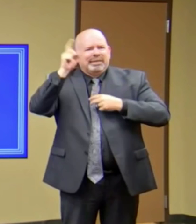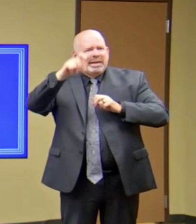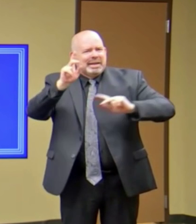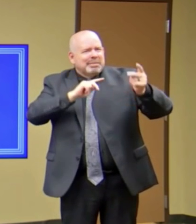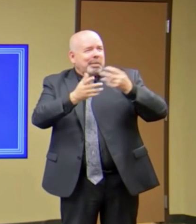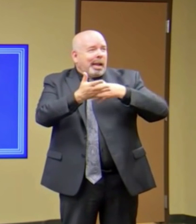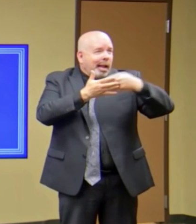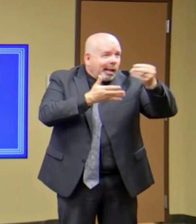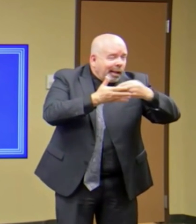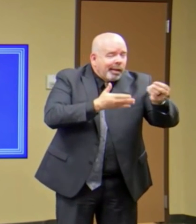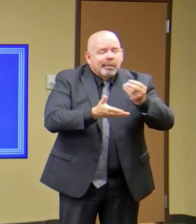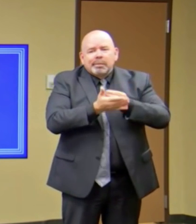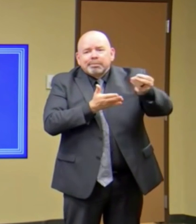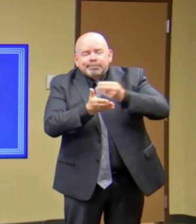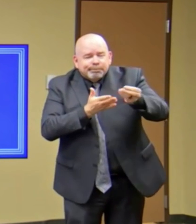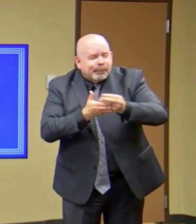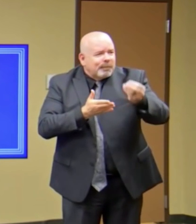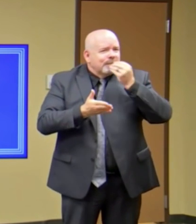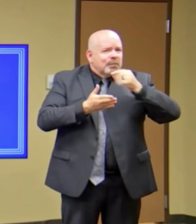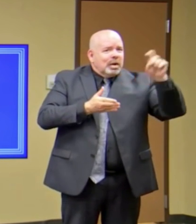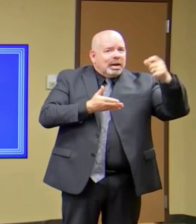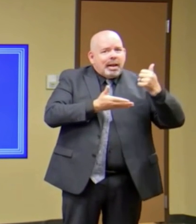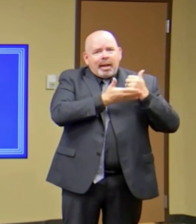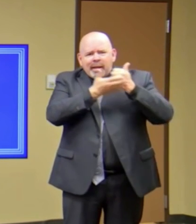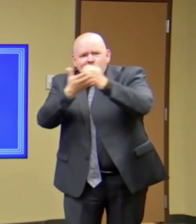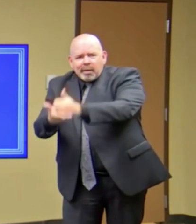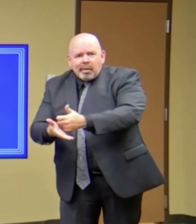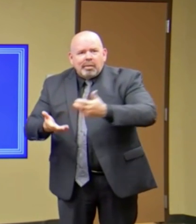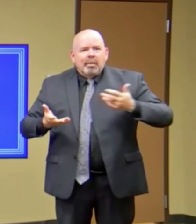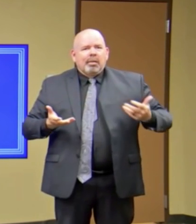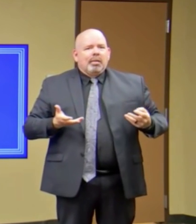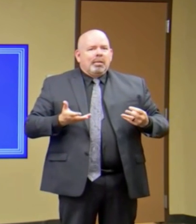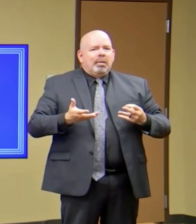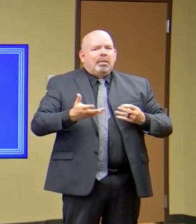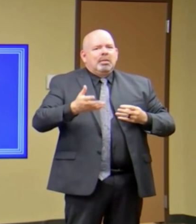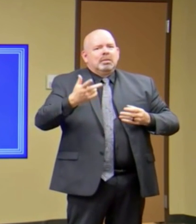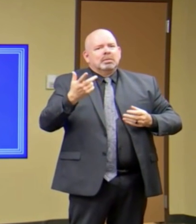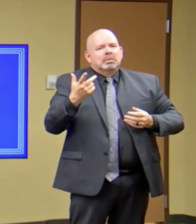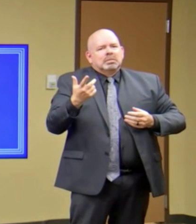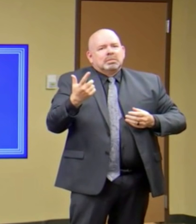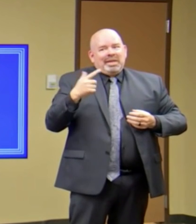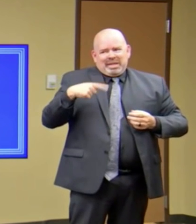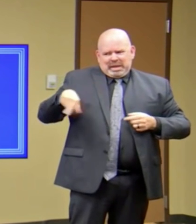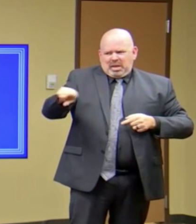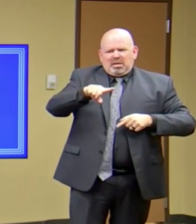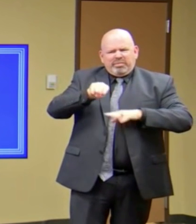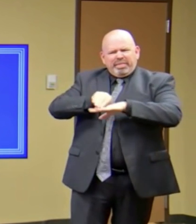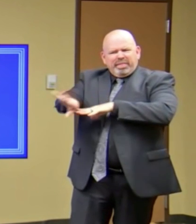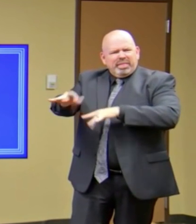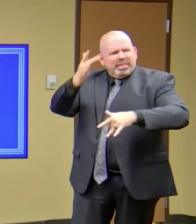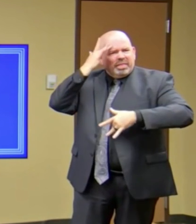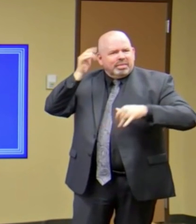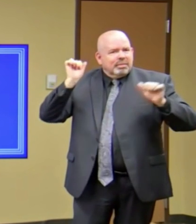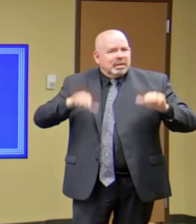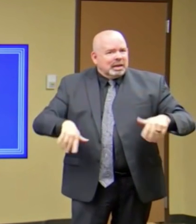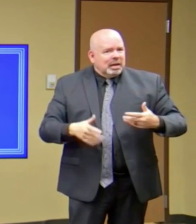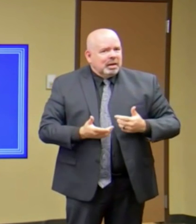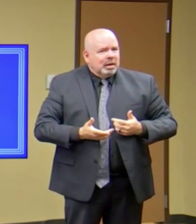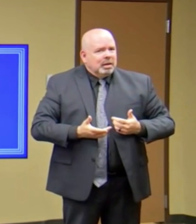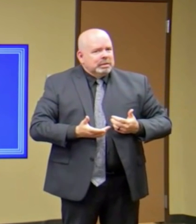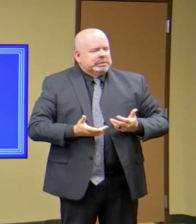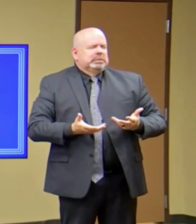And if we, you know, spread this and they get it, you know, really bad things will happen there. Also remember